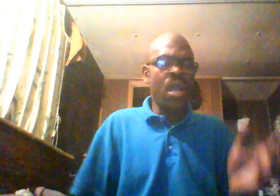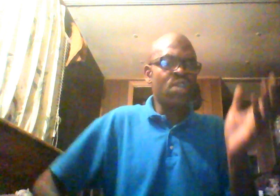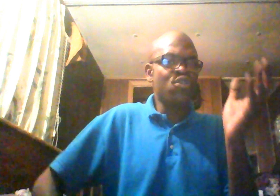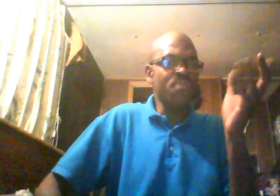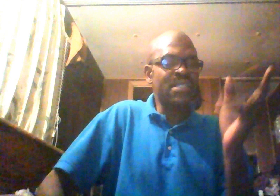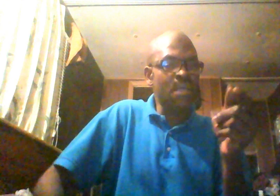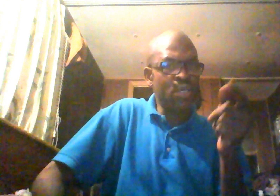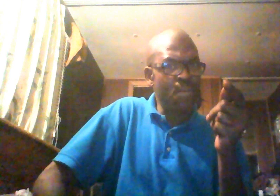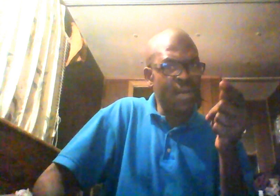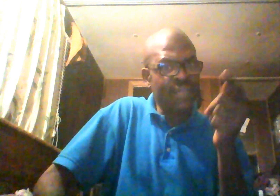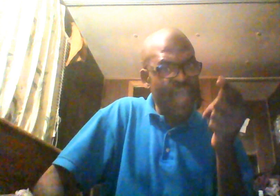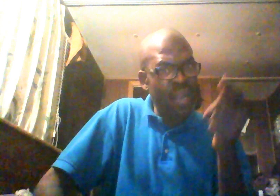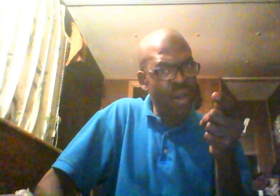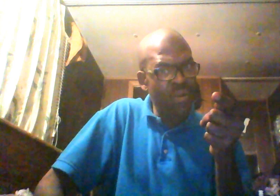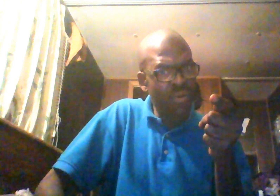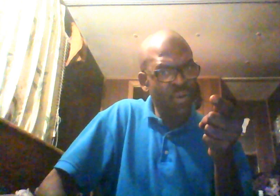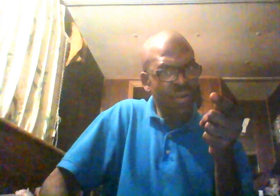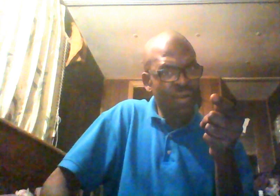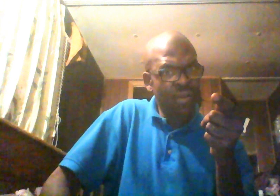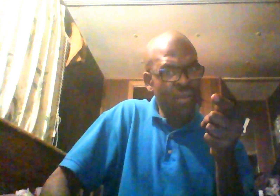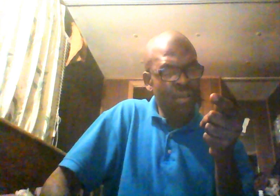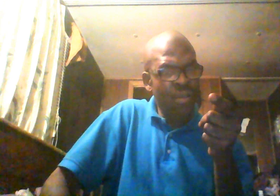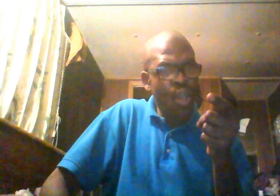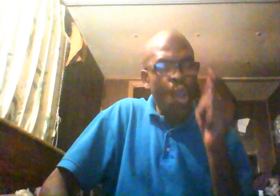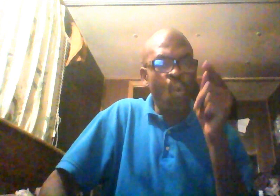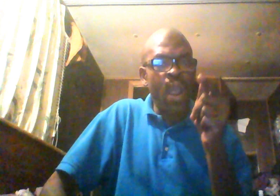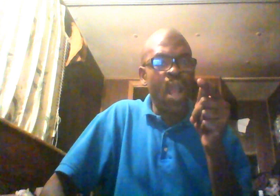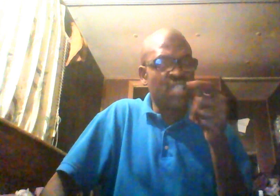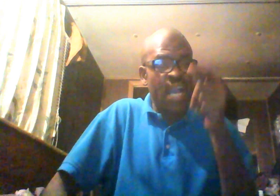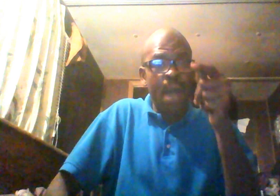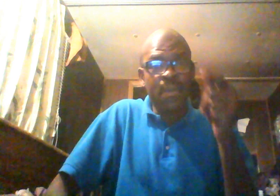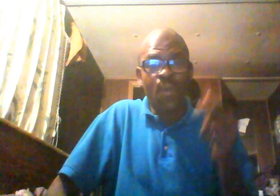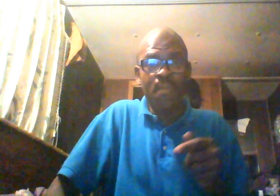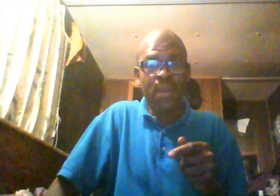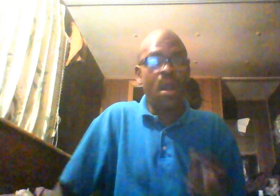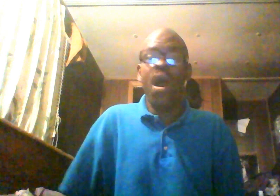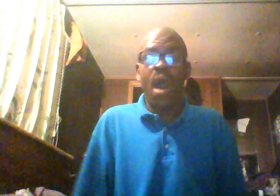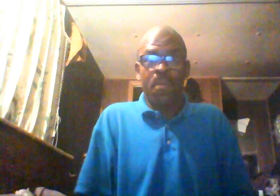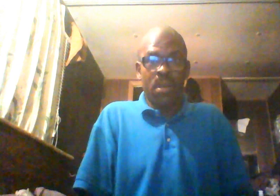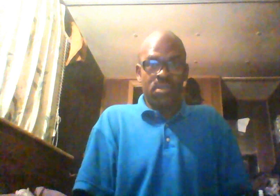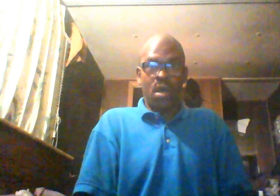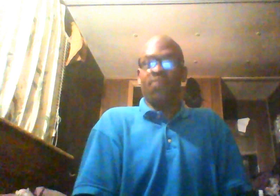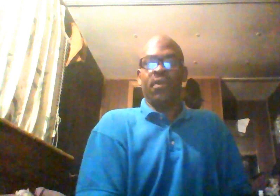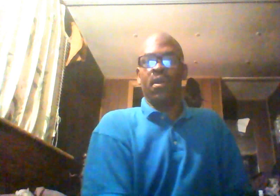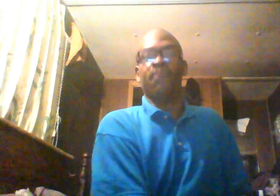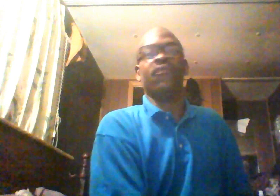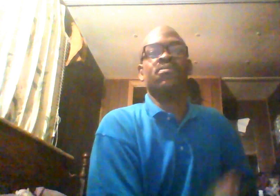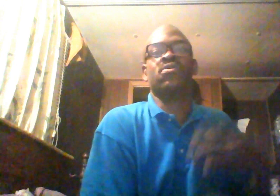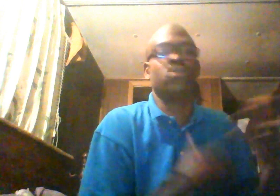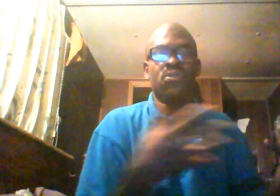You mean to tell me your money that long? Where, it's like, I'm here one minute. Hi, my name is Umphony. And, I'm from such and